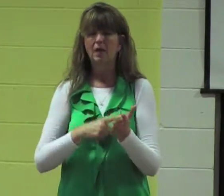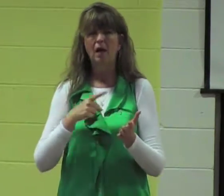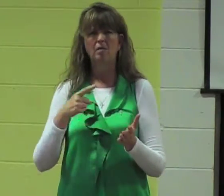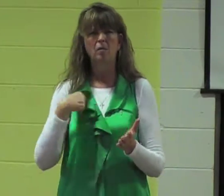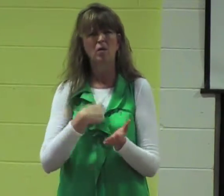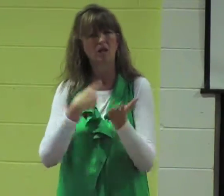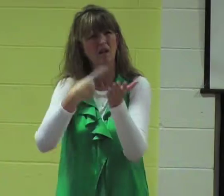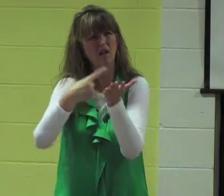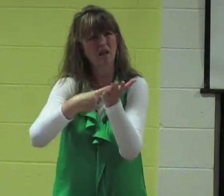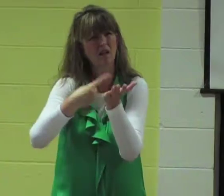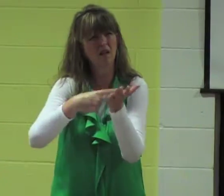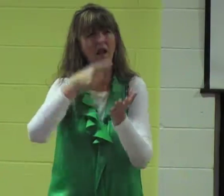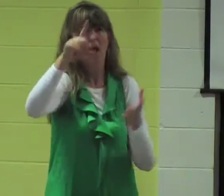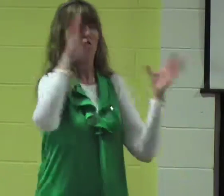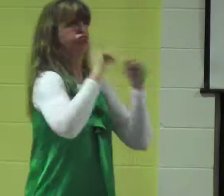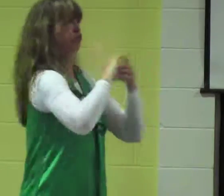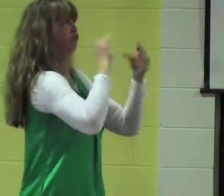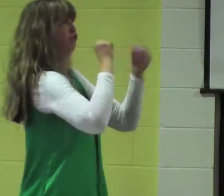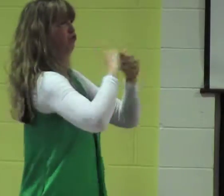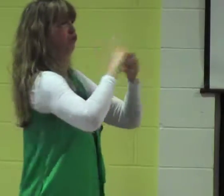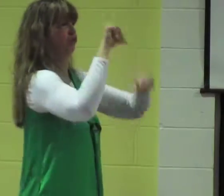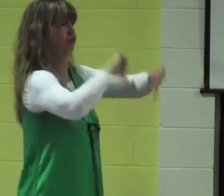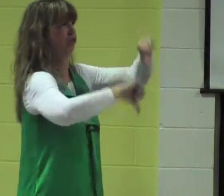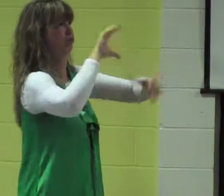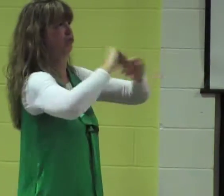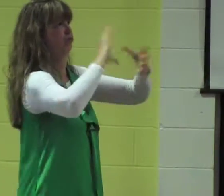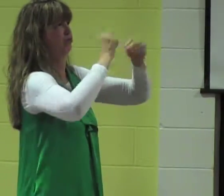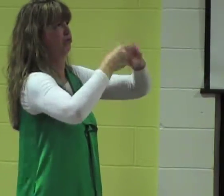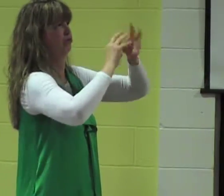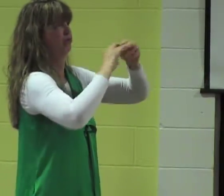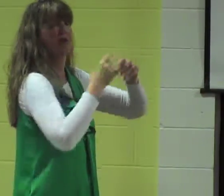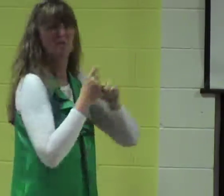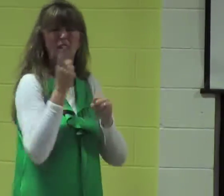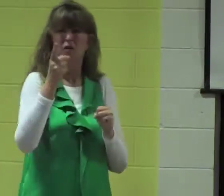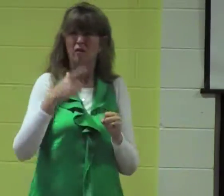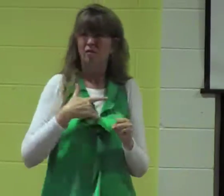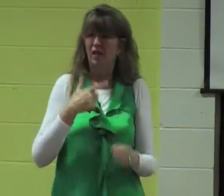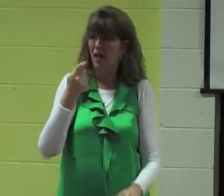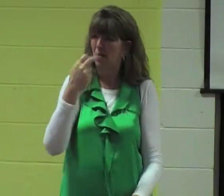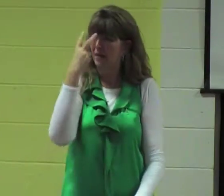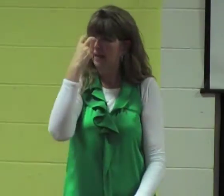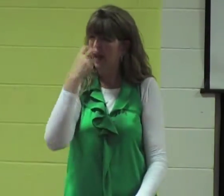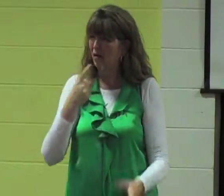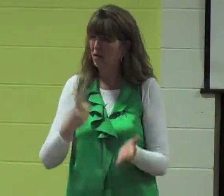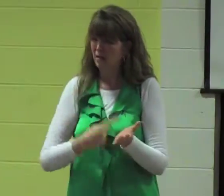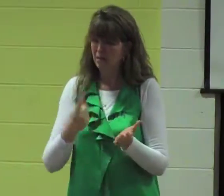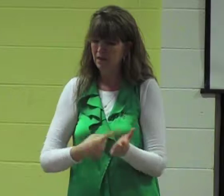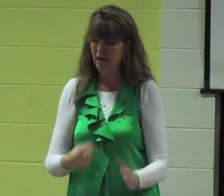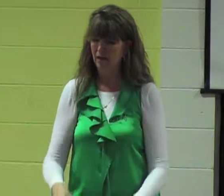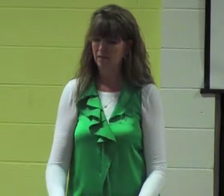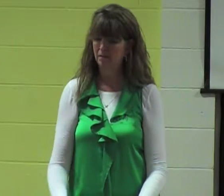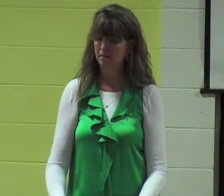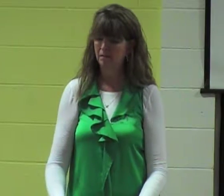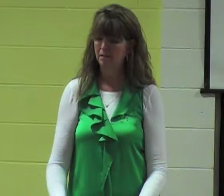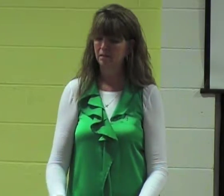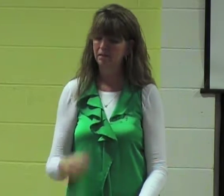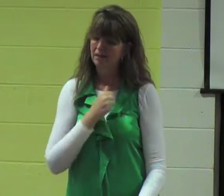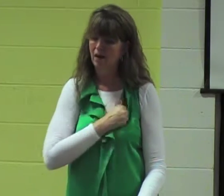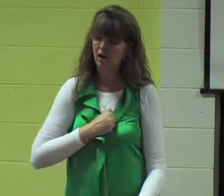feel the message is foolish so when you begin to speak they return with science things